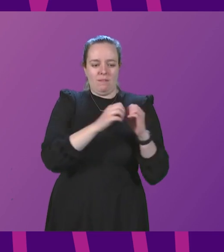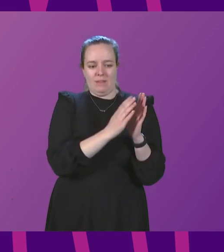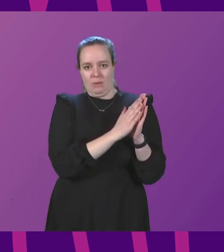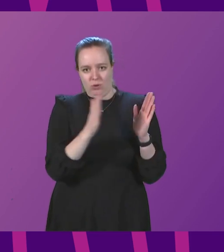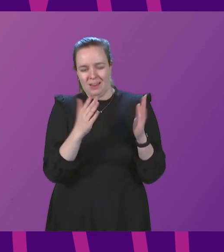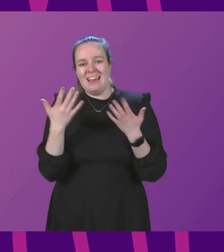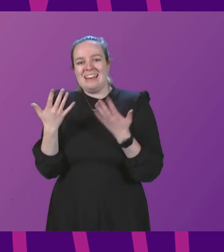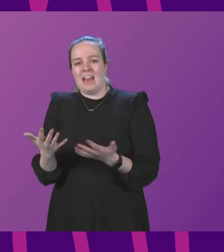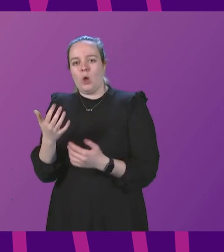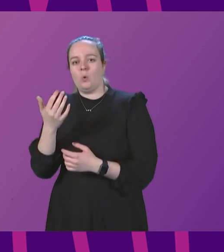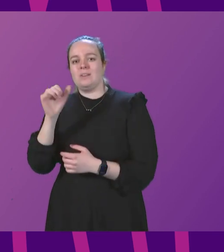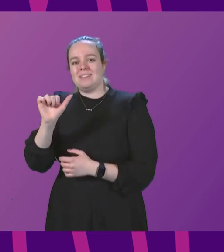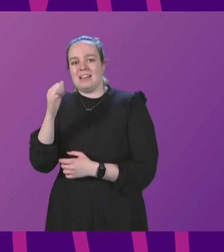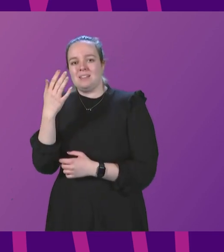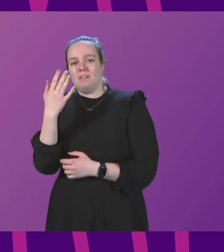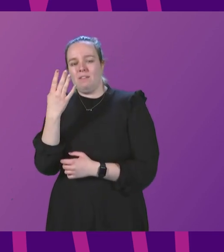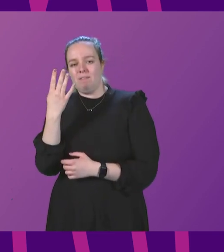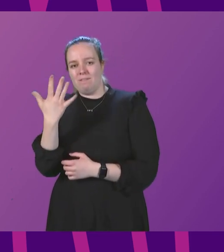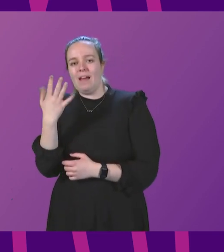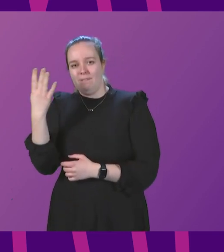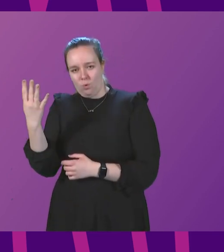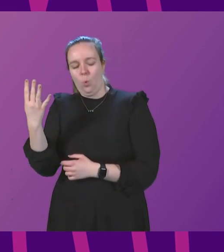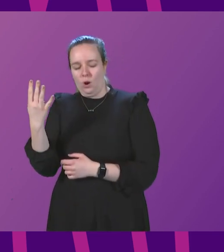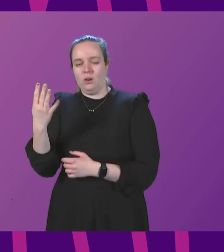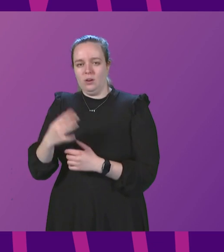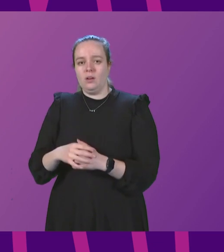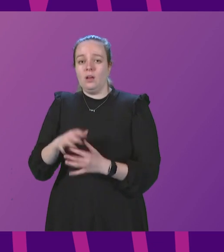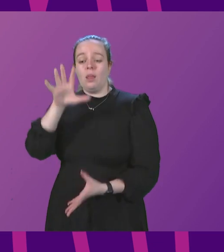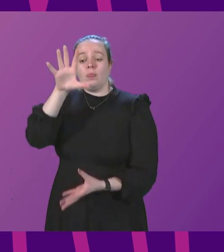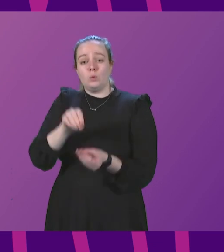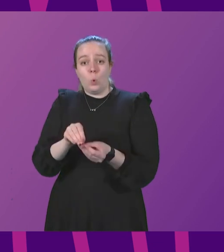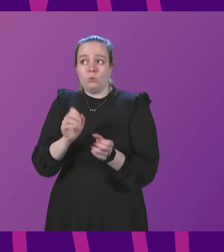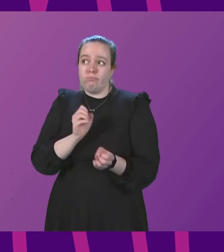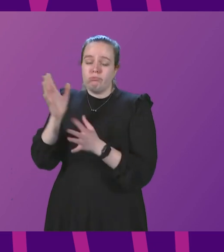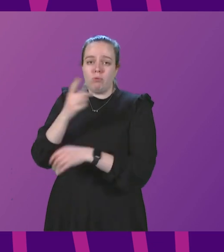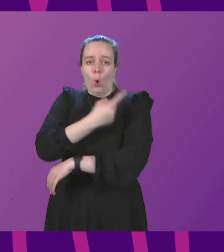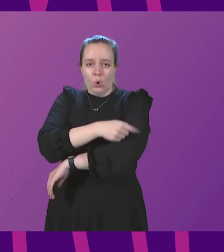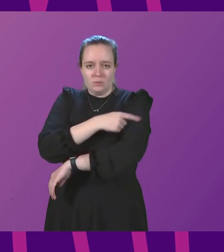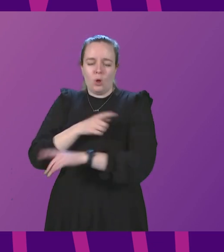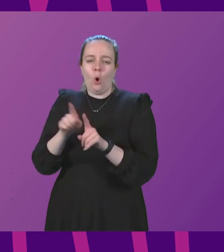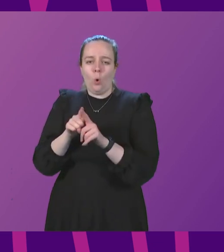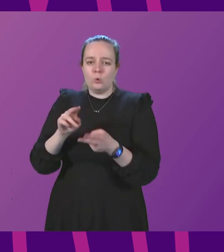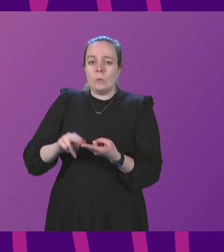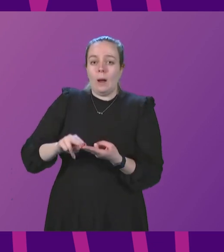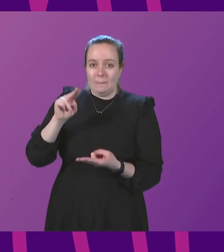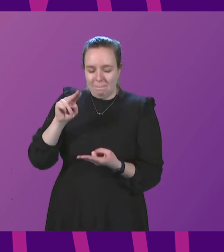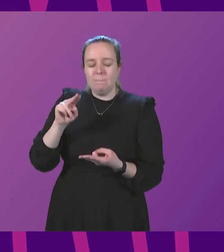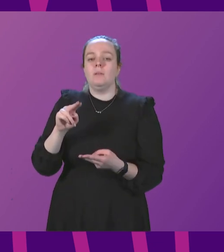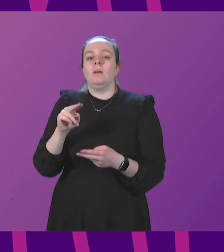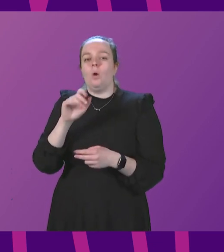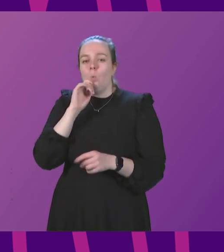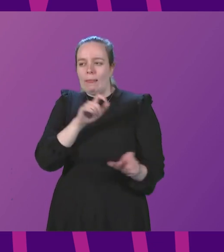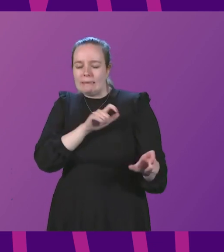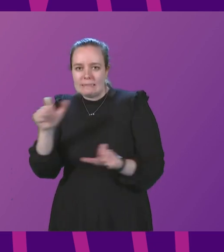to 654 in the most recent week. And total hospital occupancy has also increased again. And we will obviously